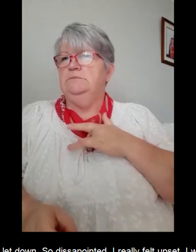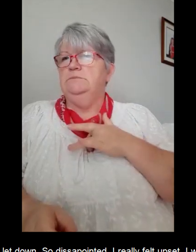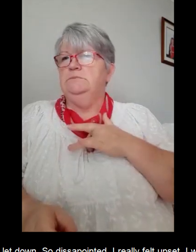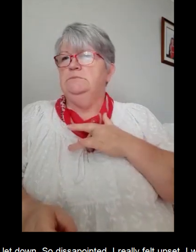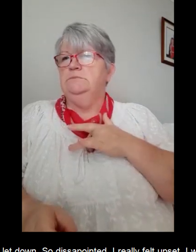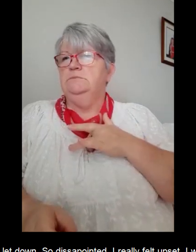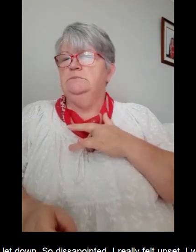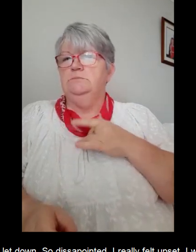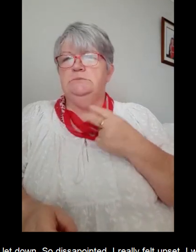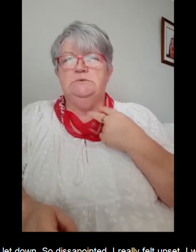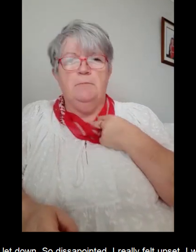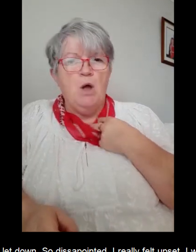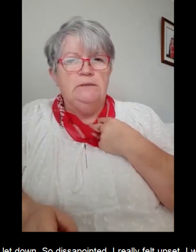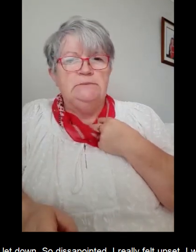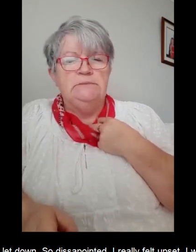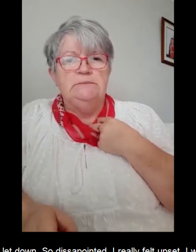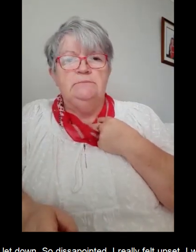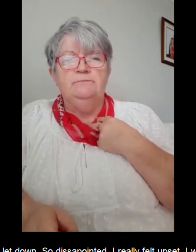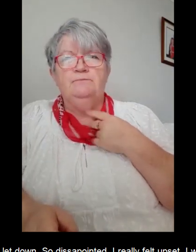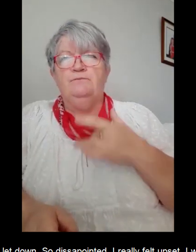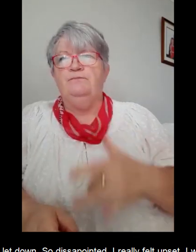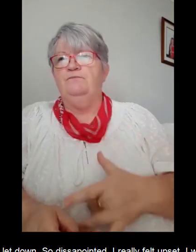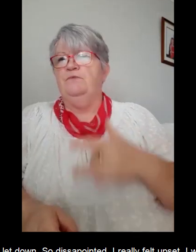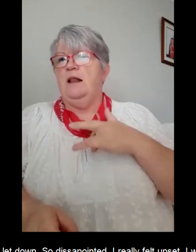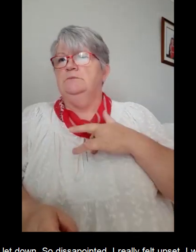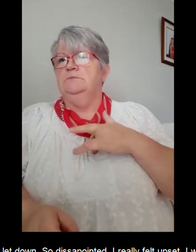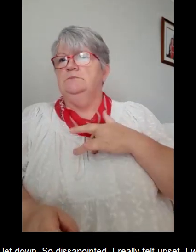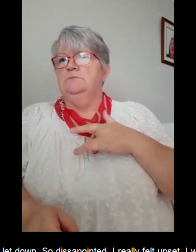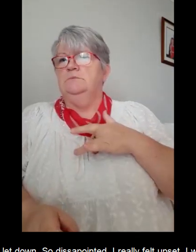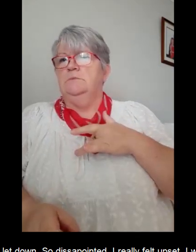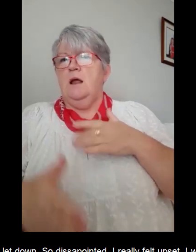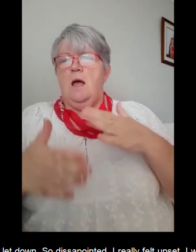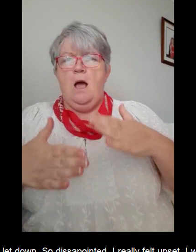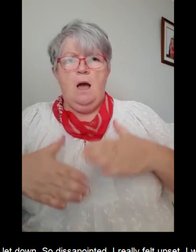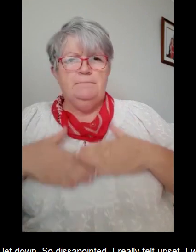I really felt upset. I was massively upset.